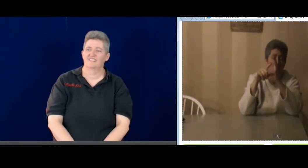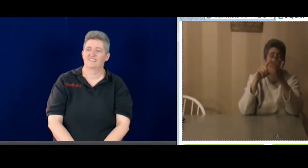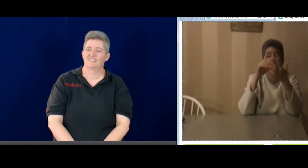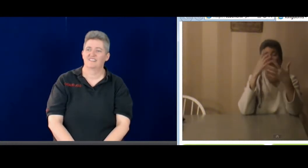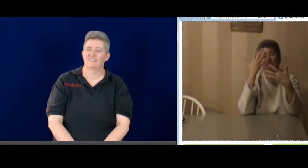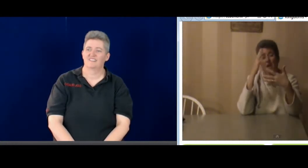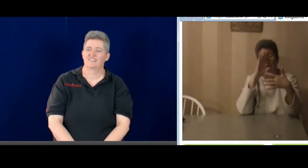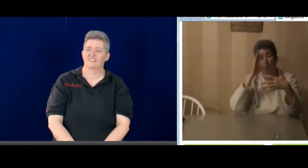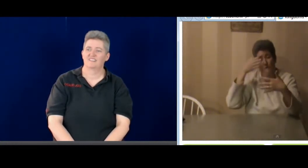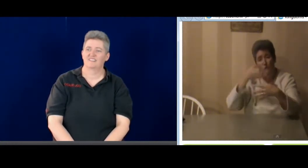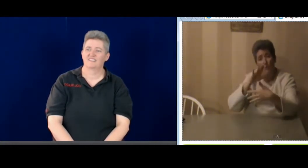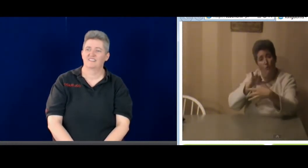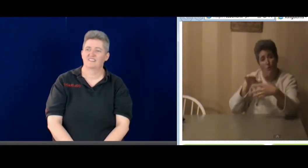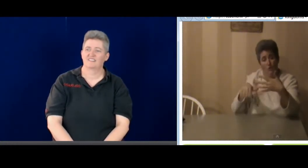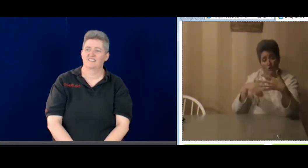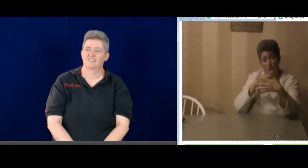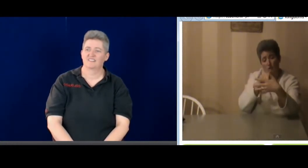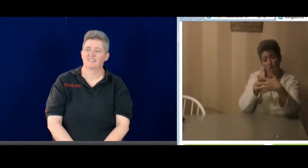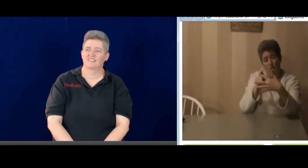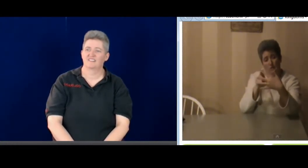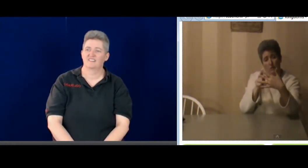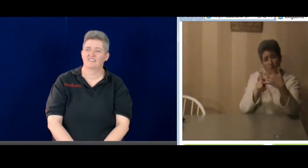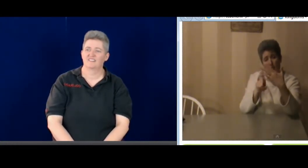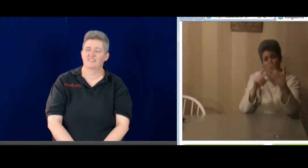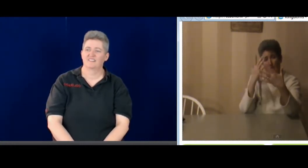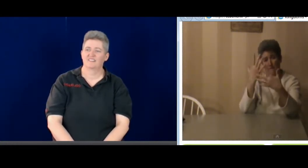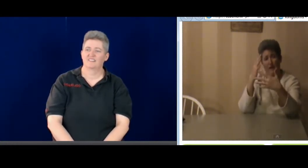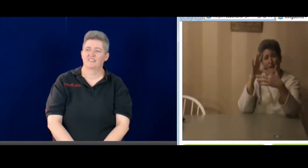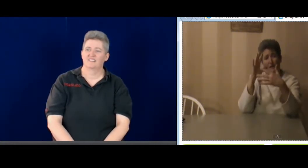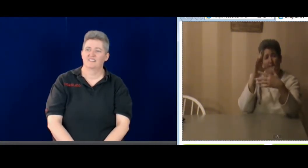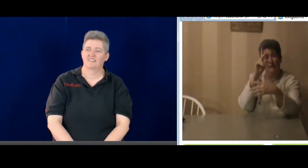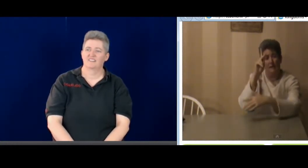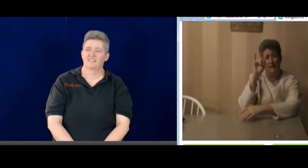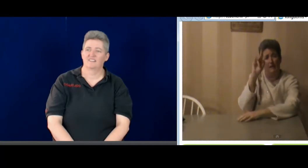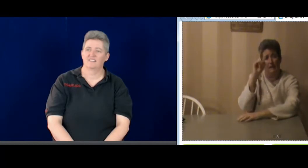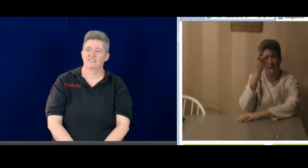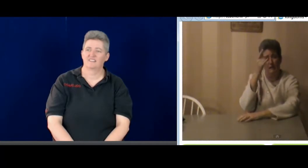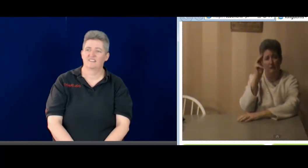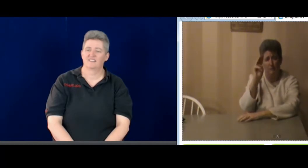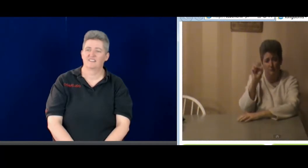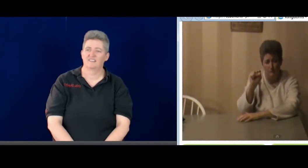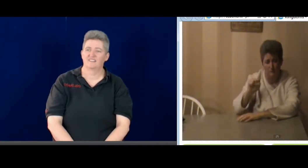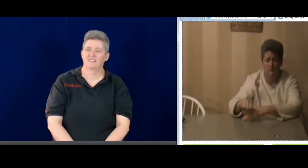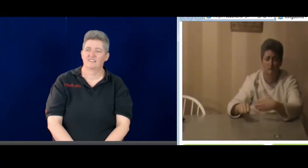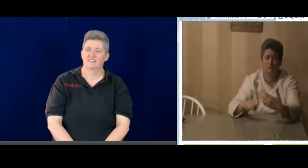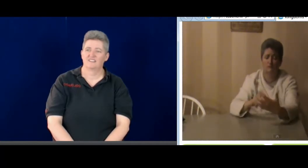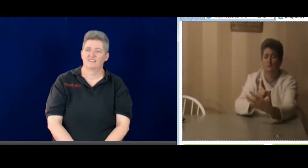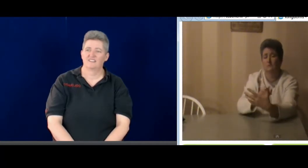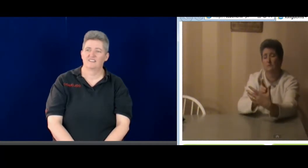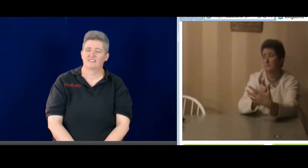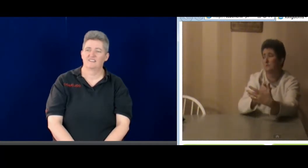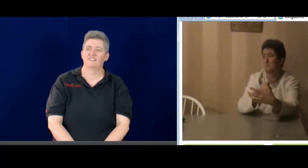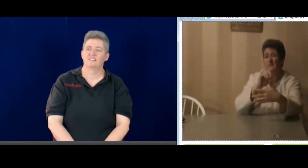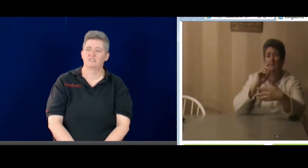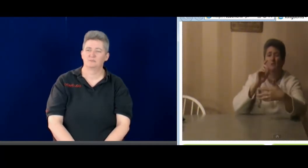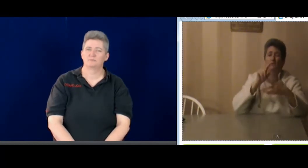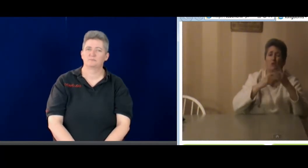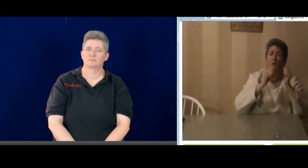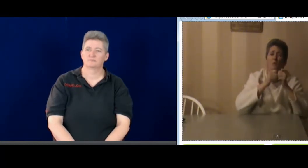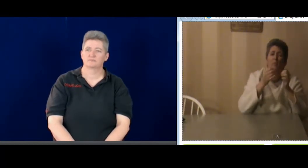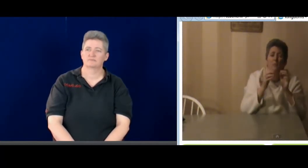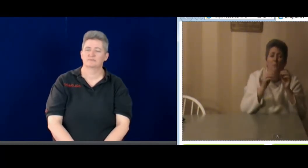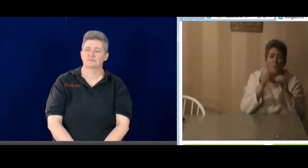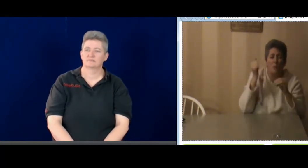And we will have a student discussion later. Right now we're just going to focus on a few things. The kingdoms right now.